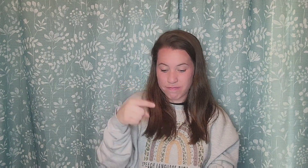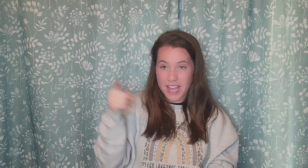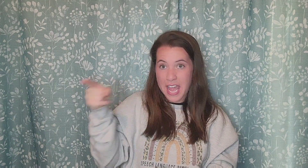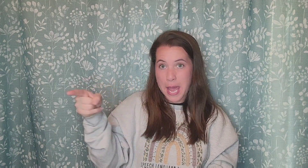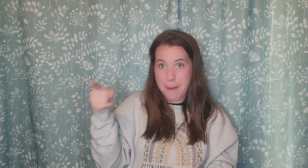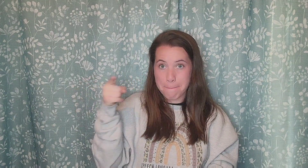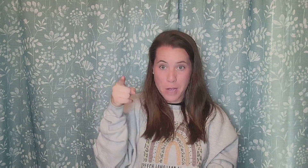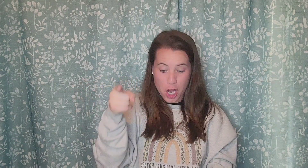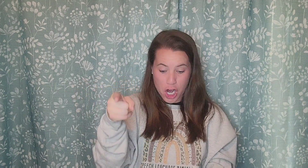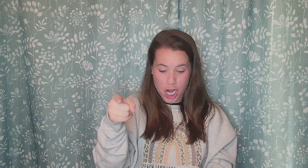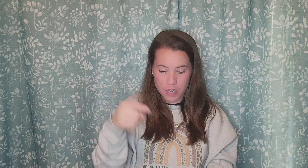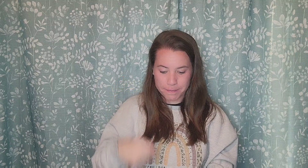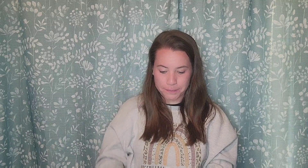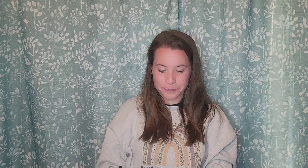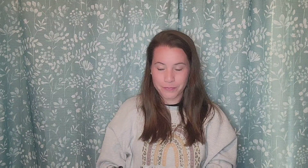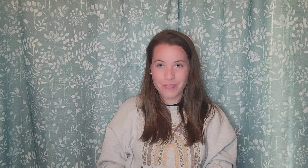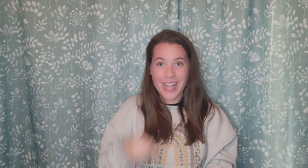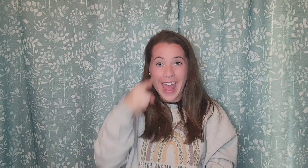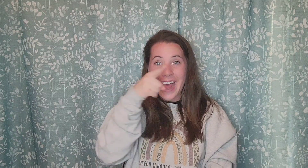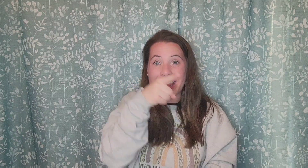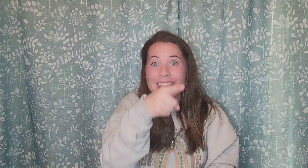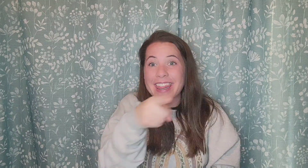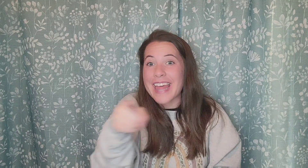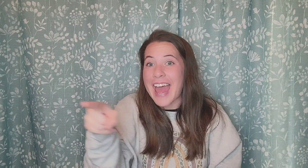him her they